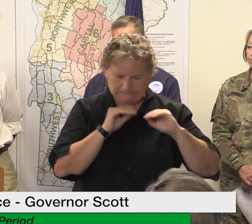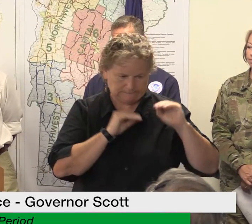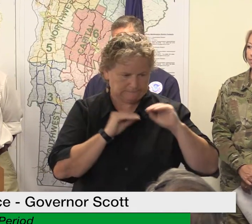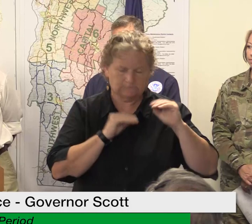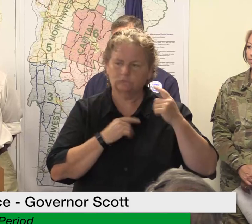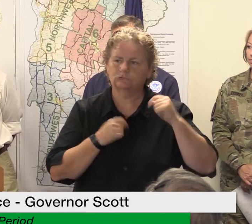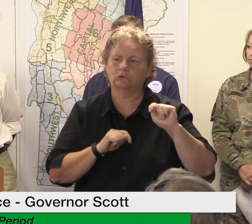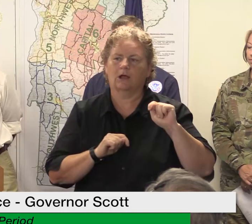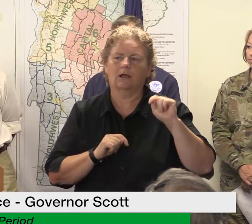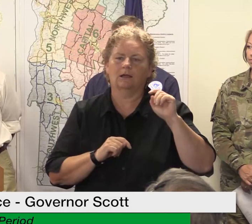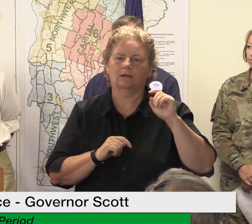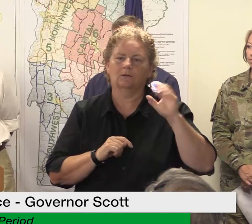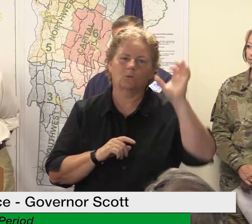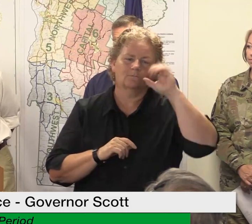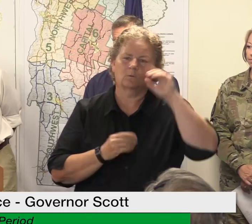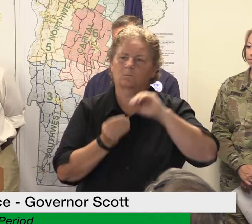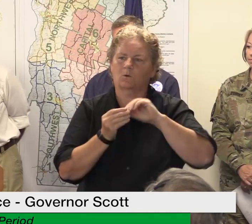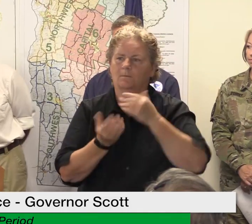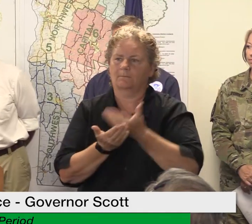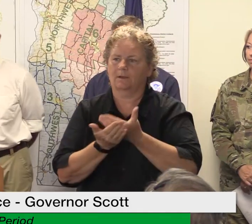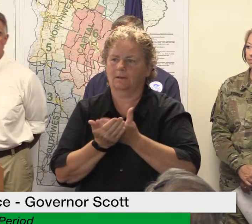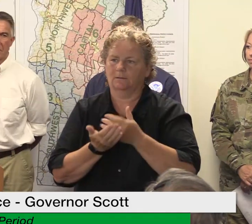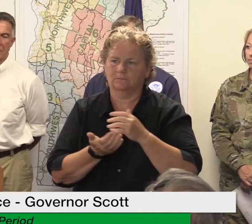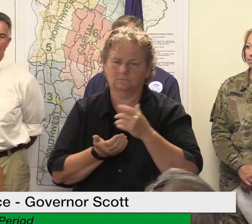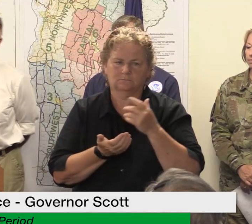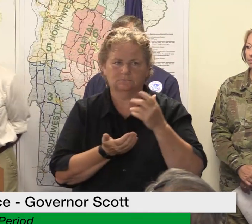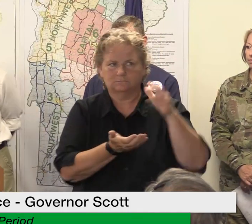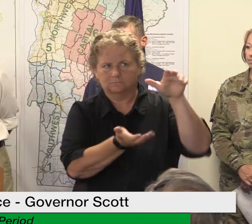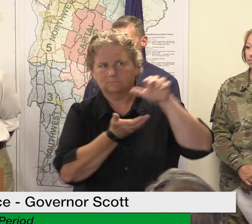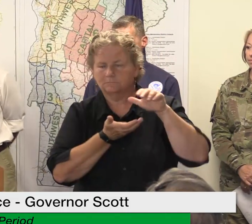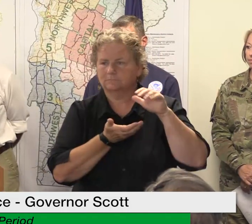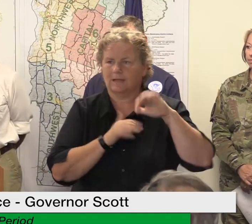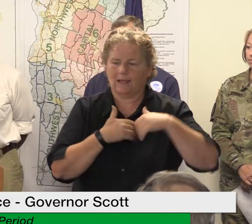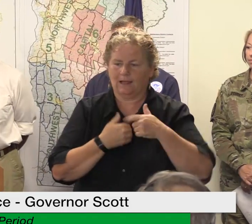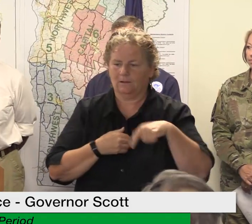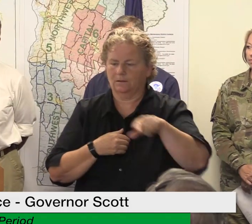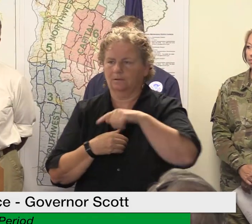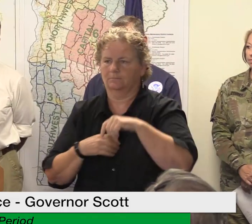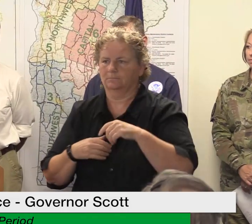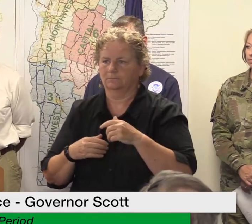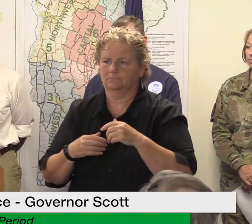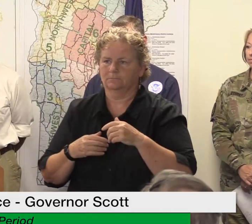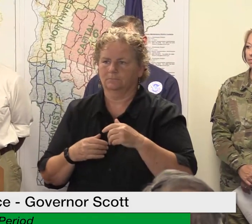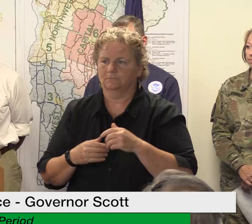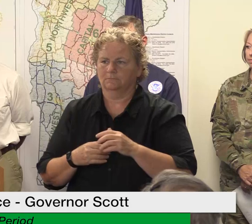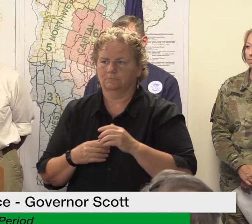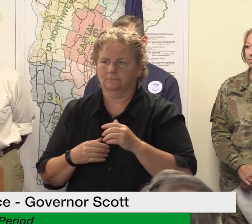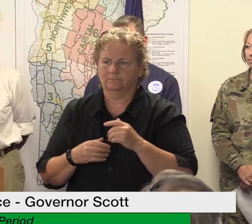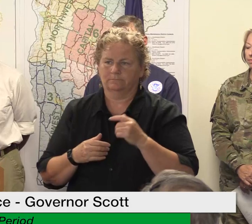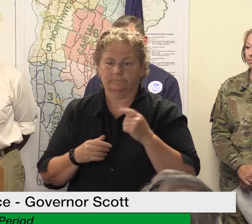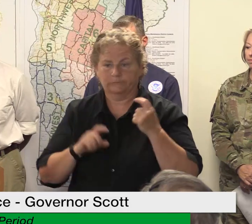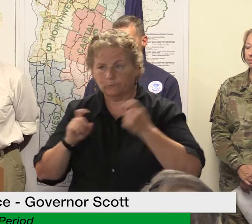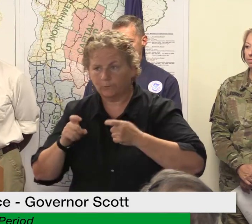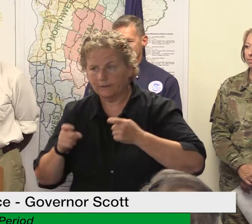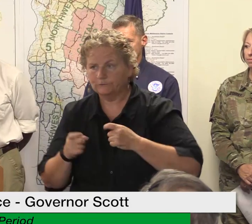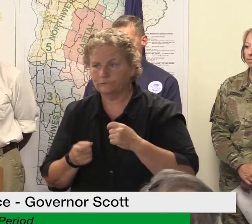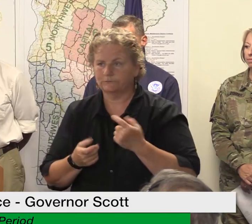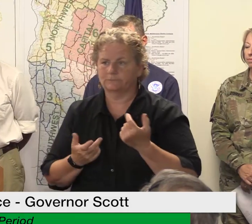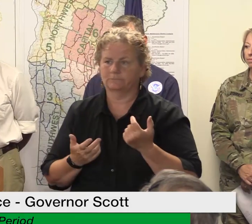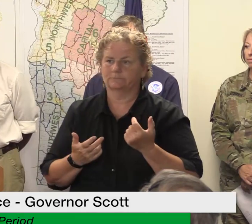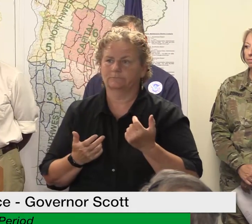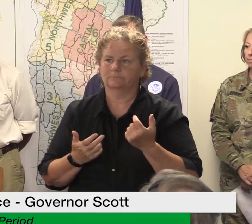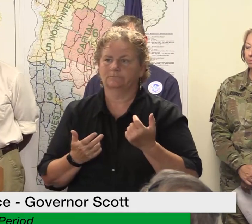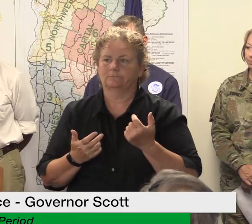find resources i'm encouraging people to continue the the philanthropic um donations that they're doing people have been generous